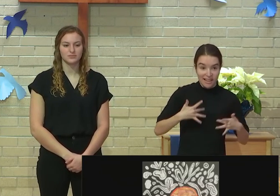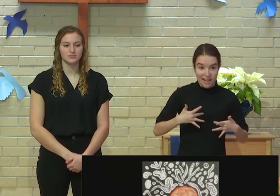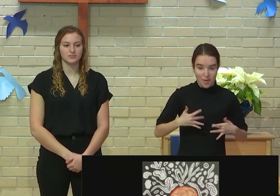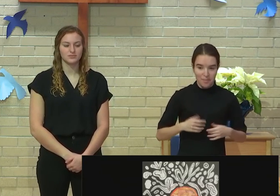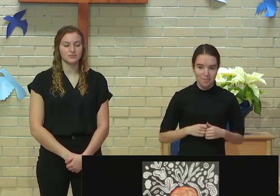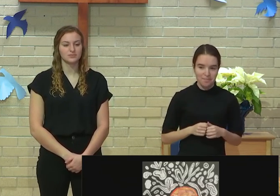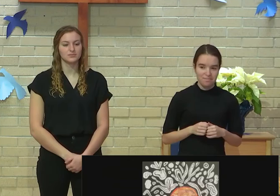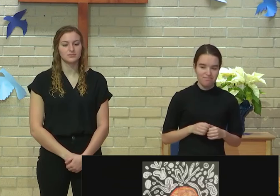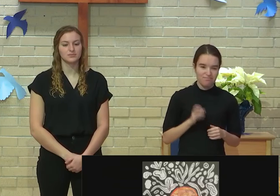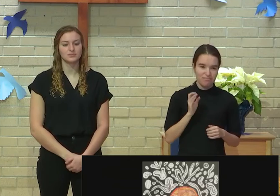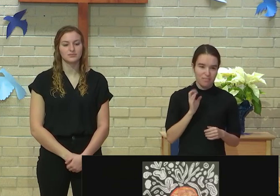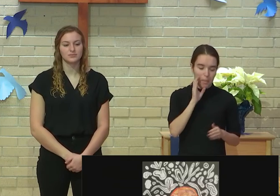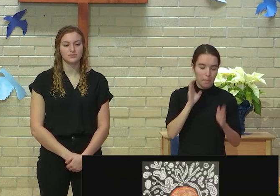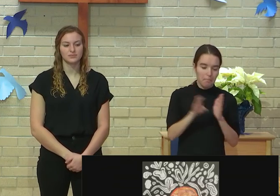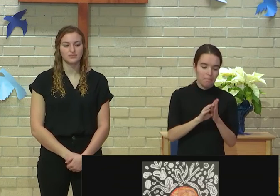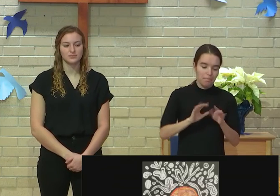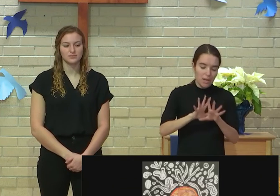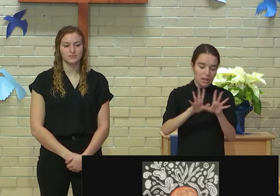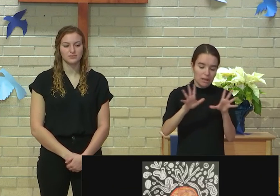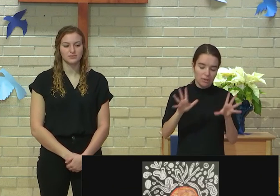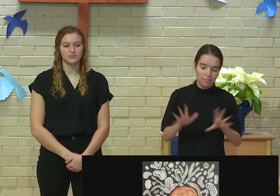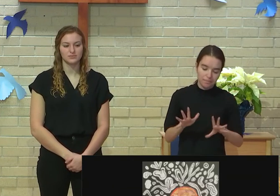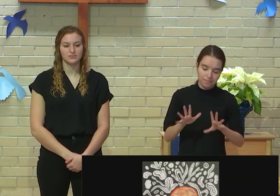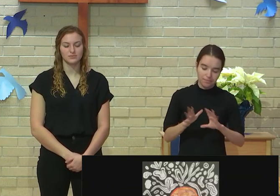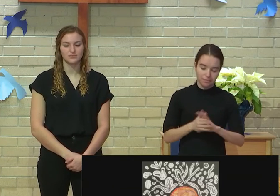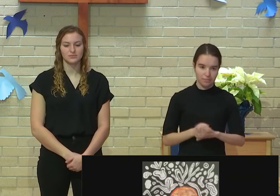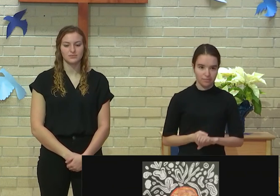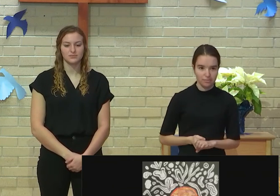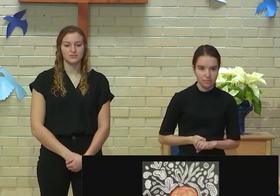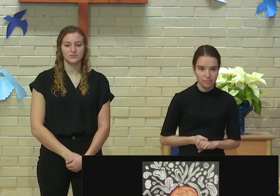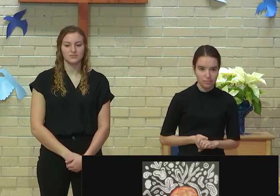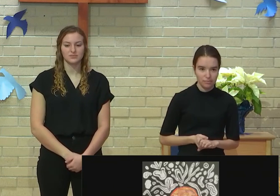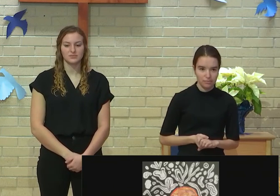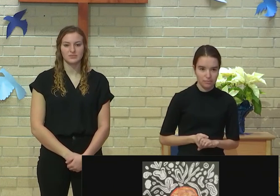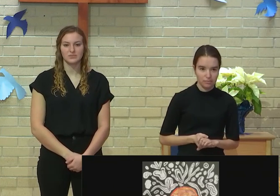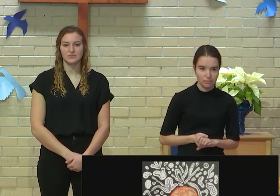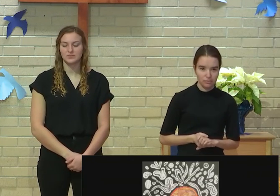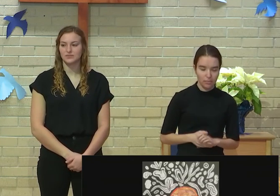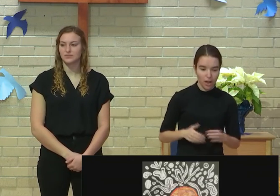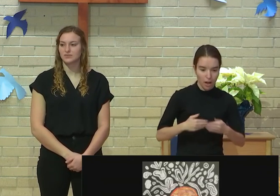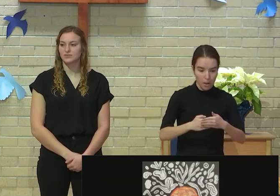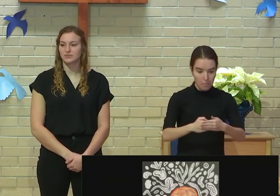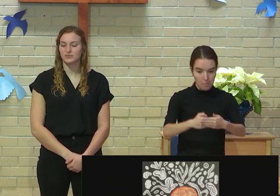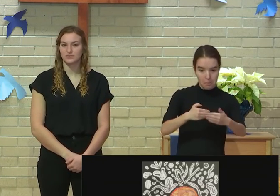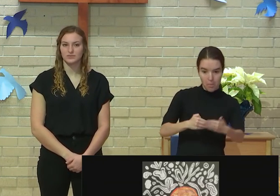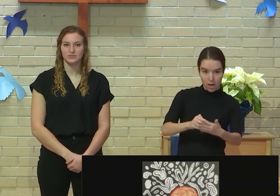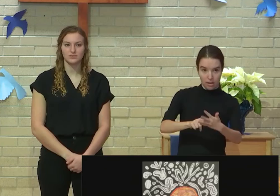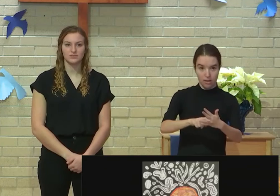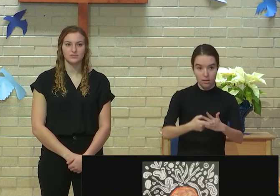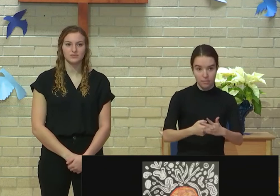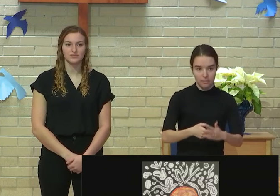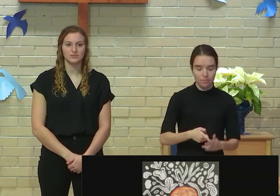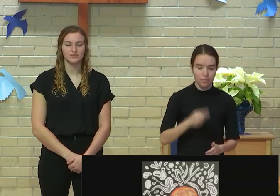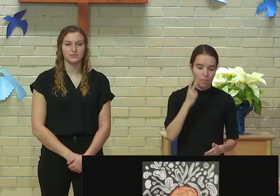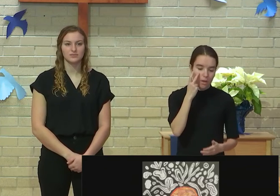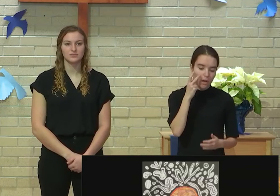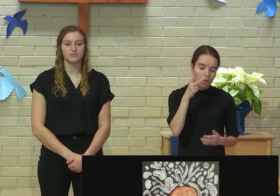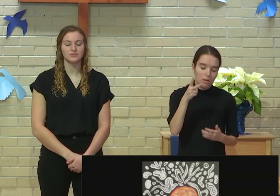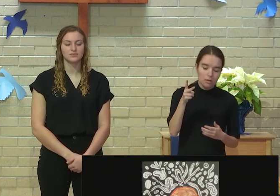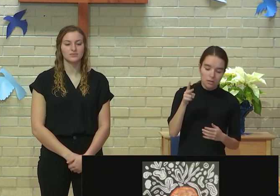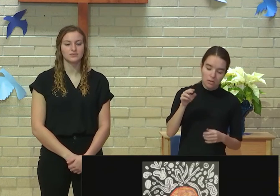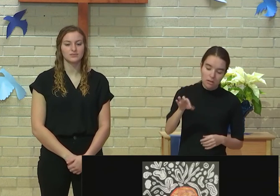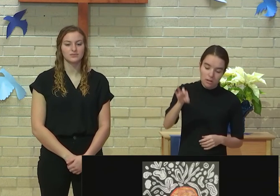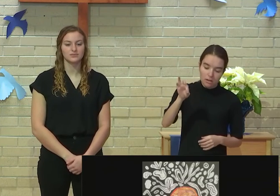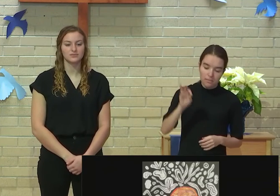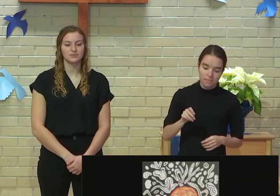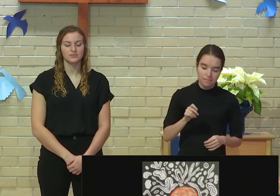mediums. But usually when I do collage, I sort of identify actual objects and then I sort of combine them. And I wanted to